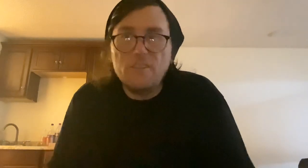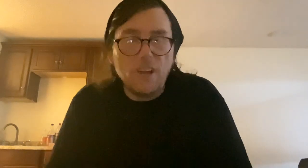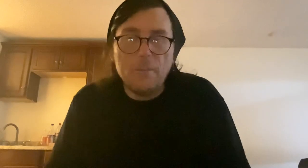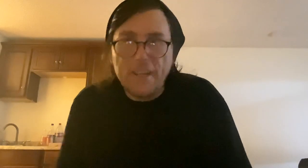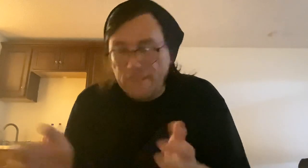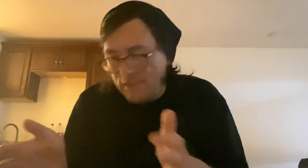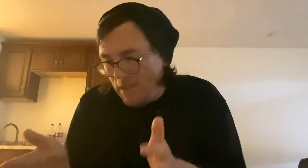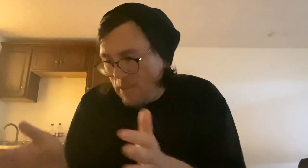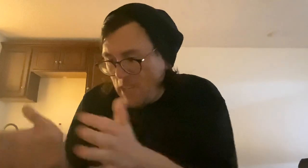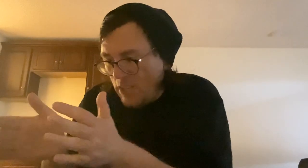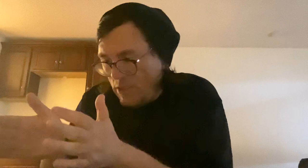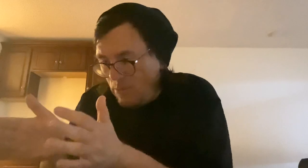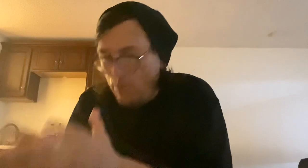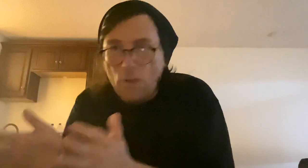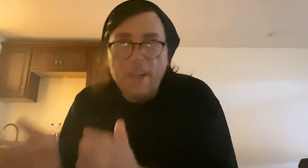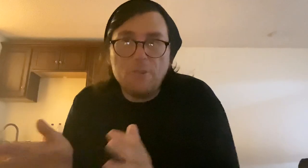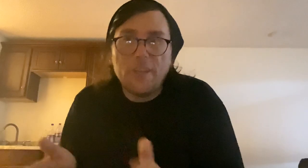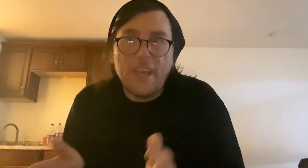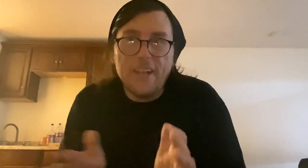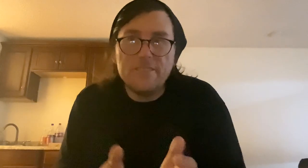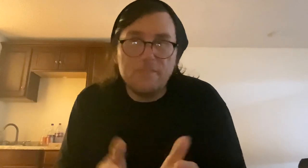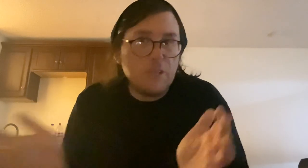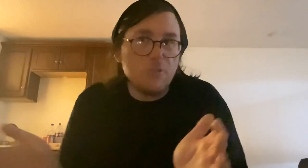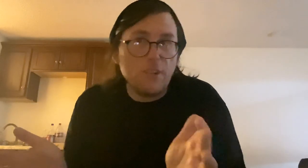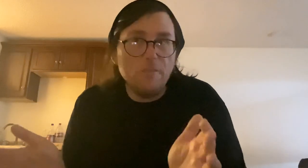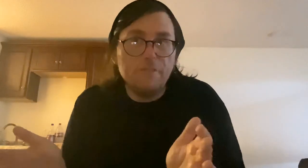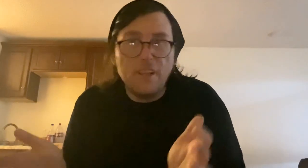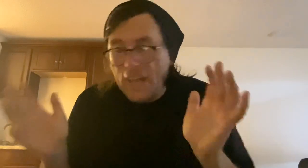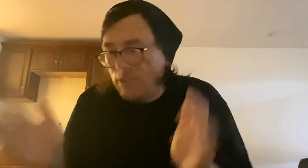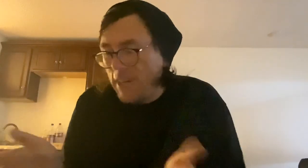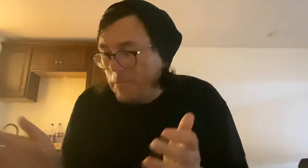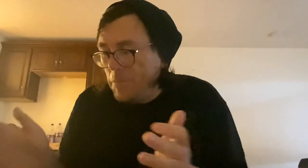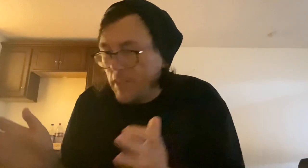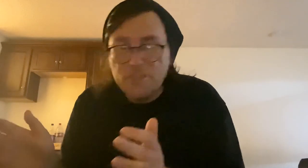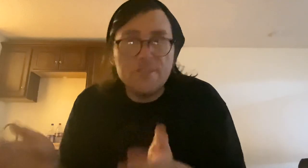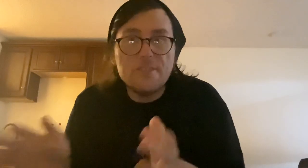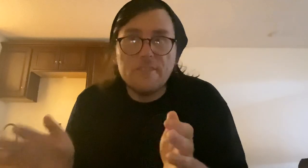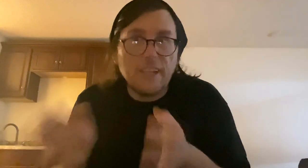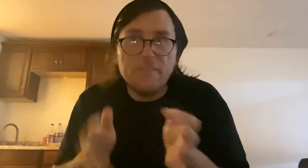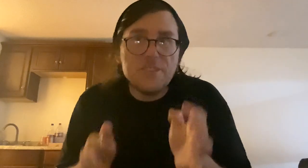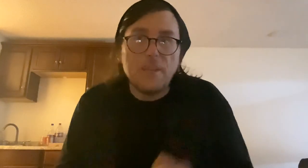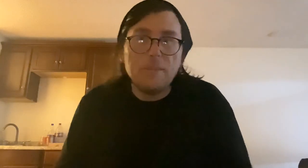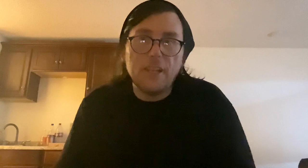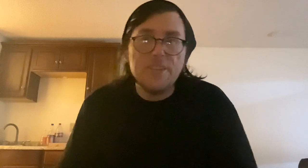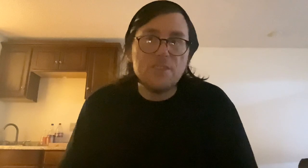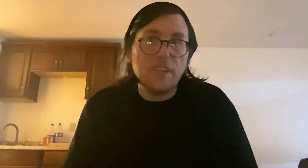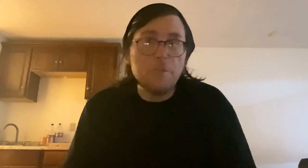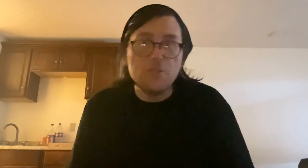automatically. So, you do whatever you can to make sure you don't fail that grade. Just think of the same thing as the commissions